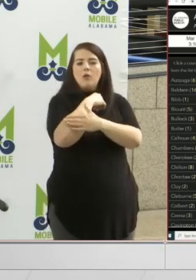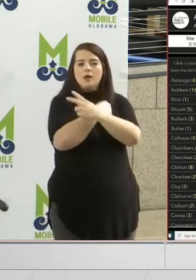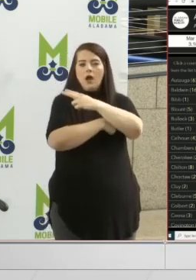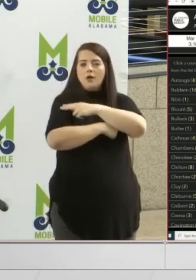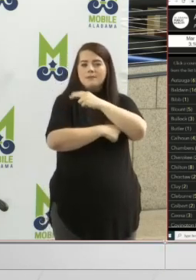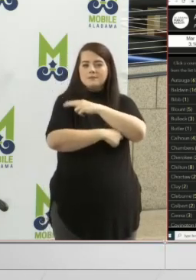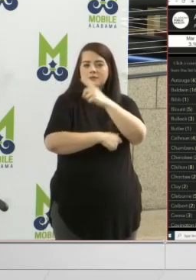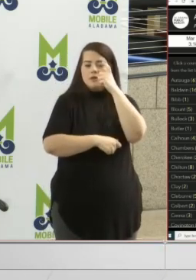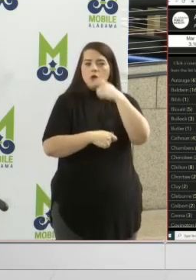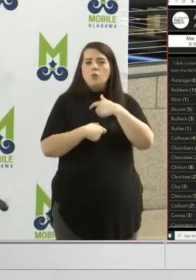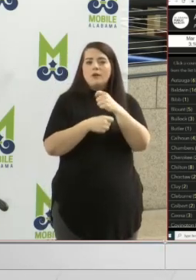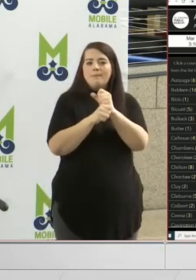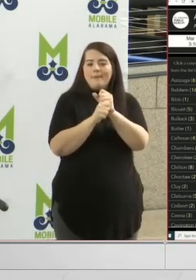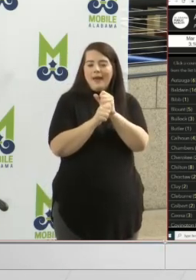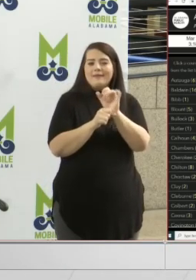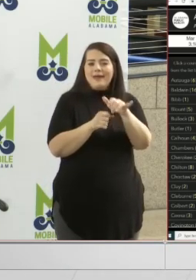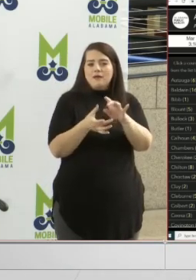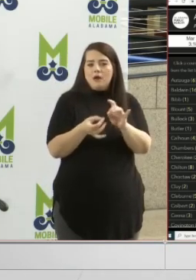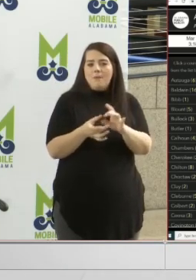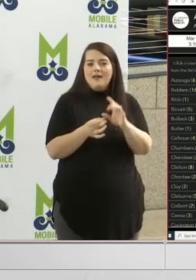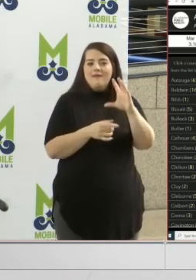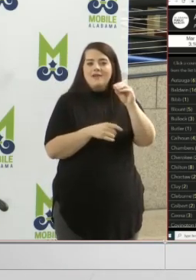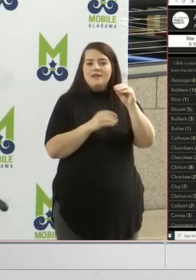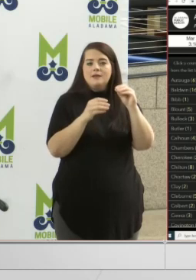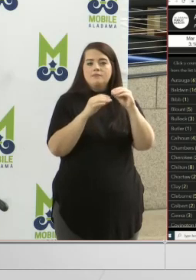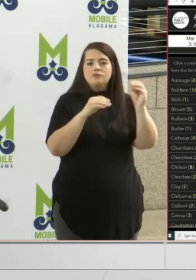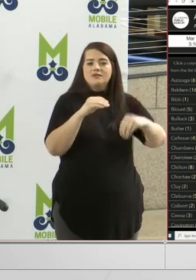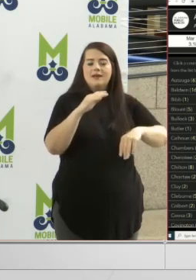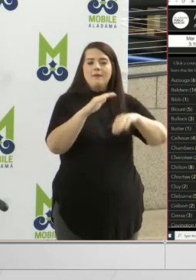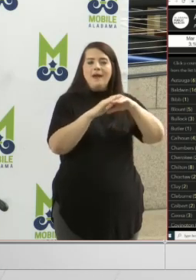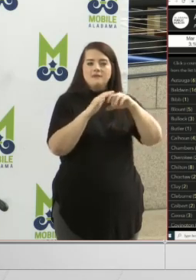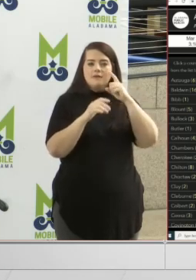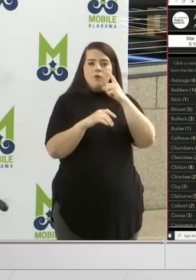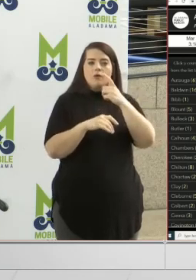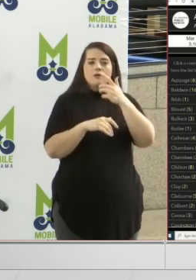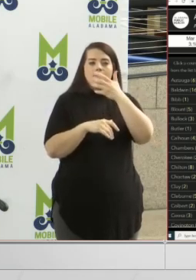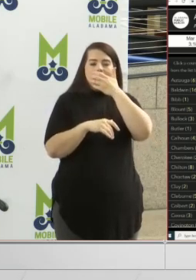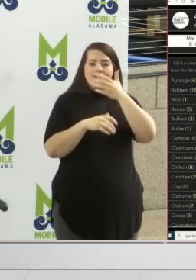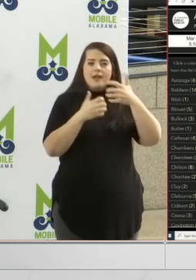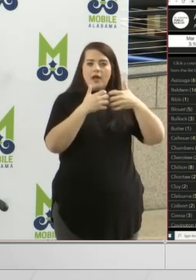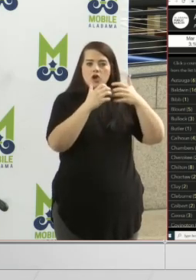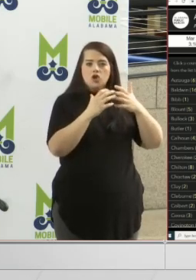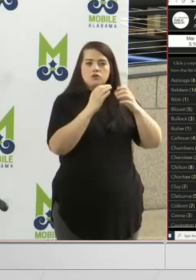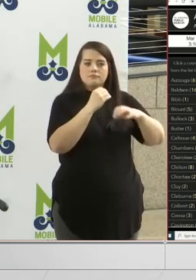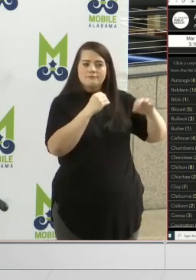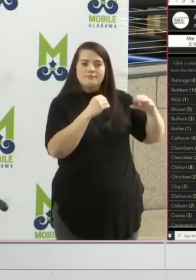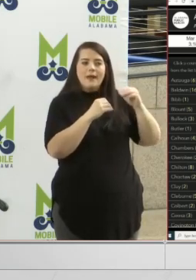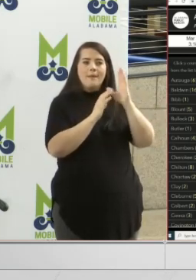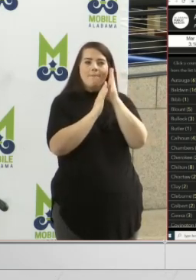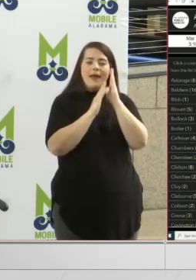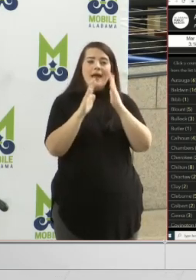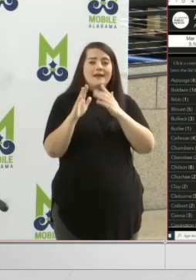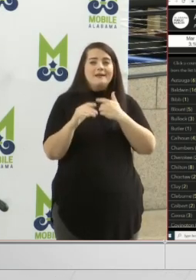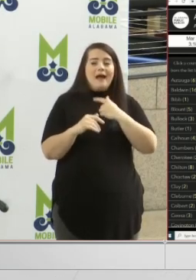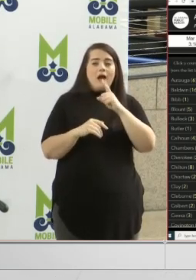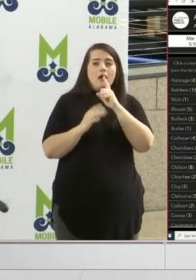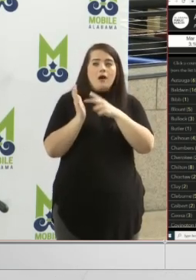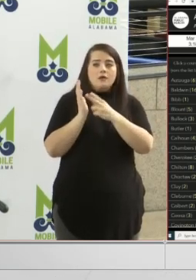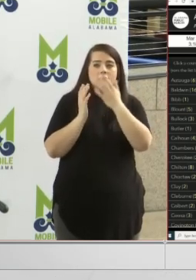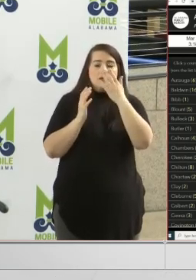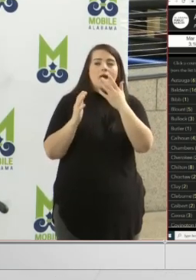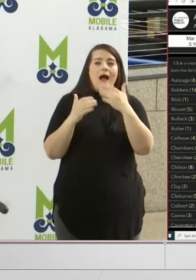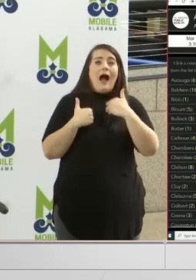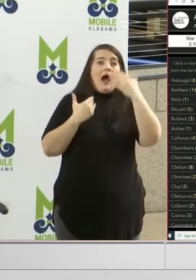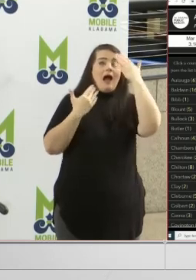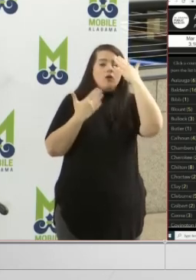because we made the remark that they're at 50% capacity ventilator and bed-wise? I do not know. It's known.